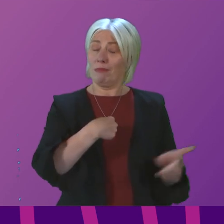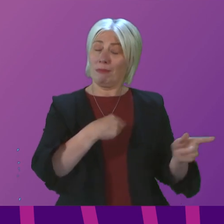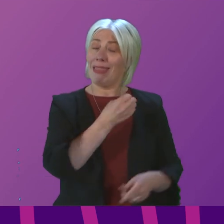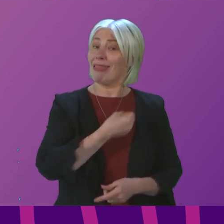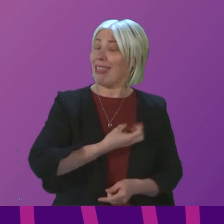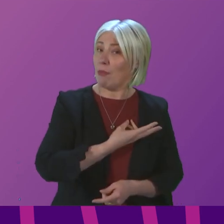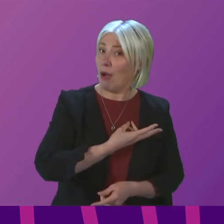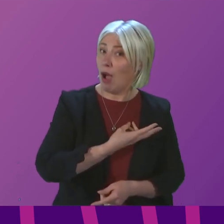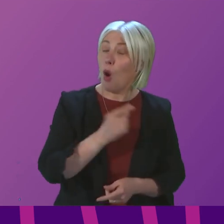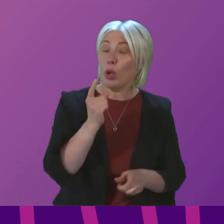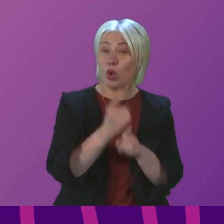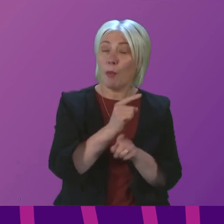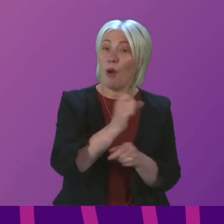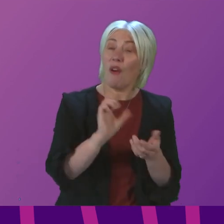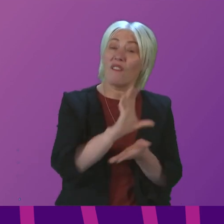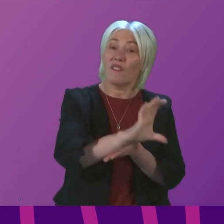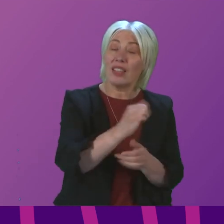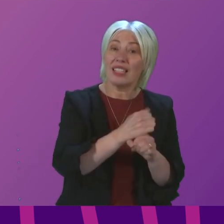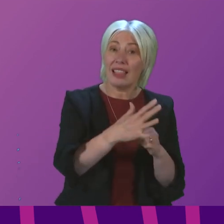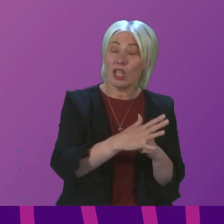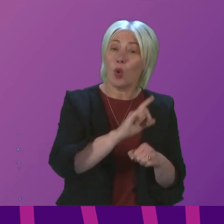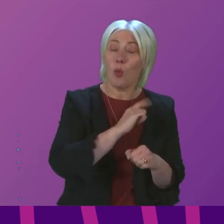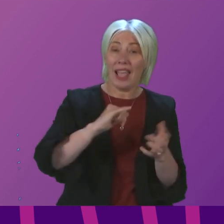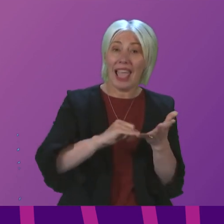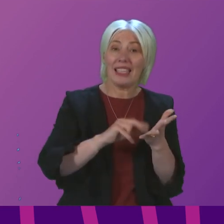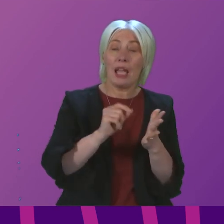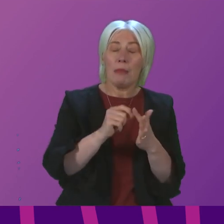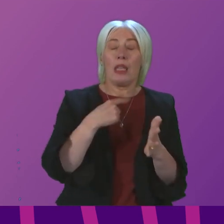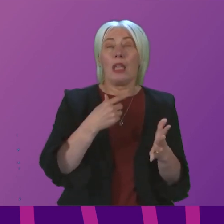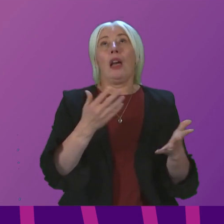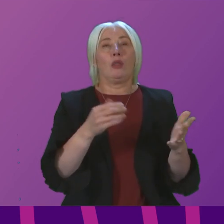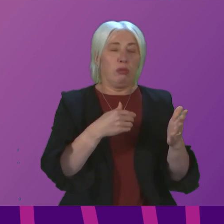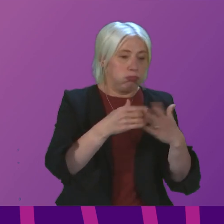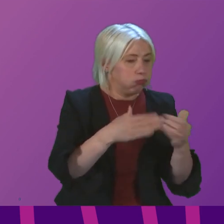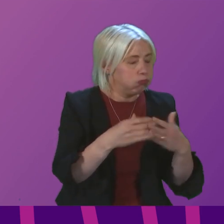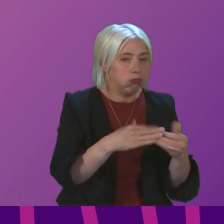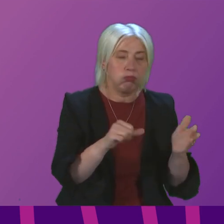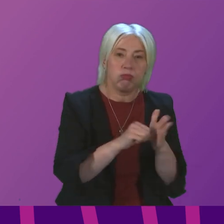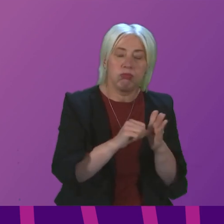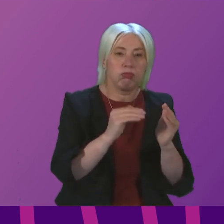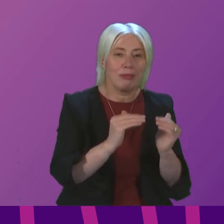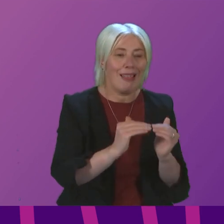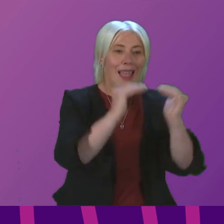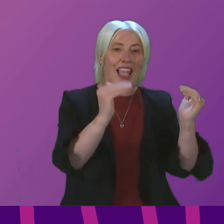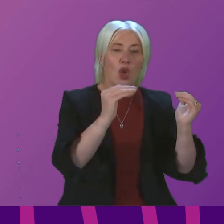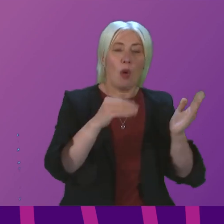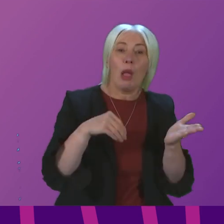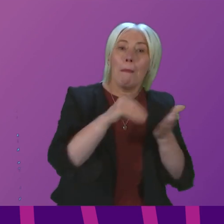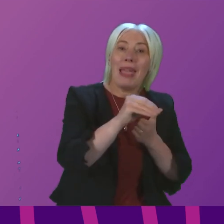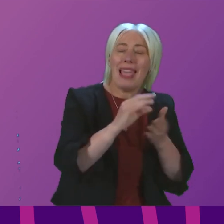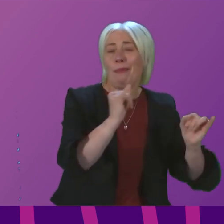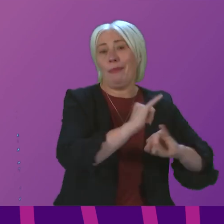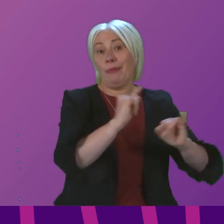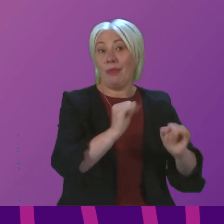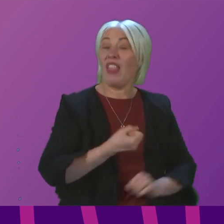funding in Glasgow. Because the SNP administration has had to pick up the pieces of the equal pay scandal that Labour